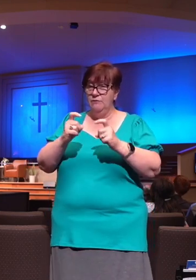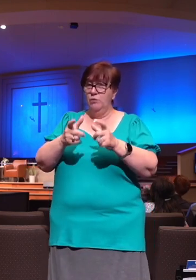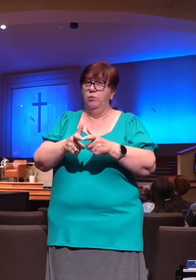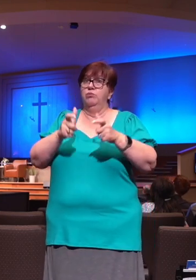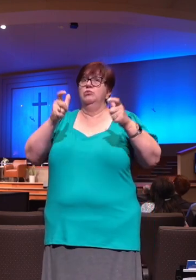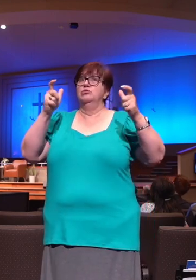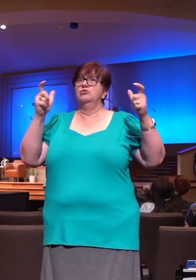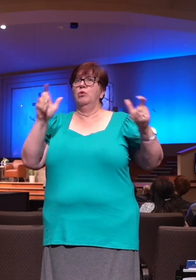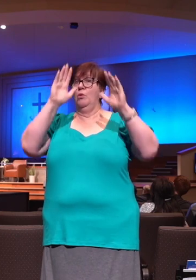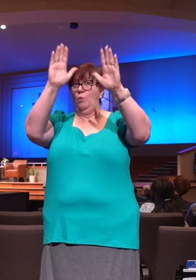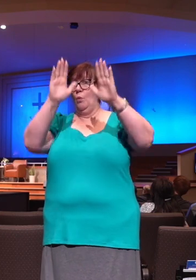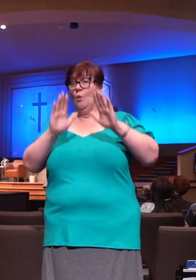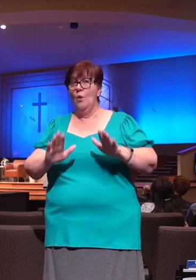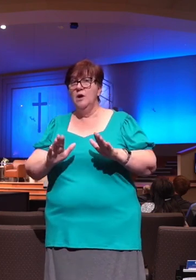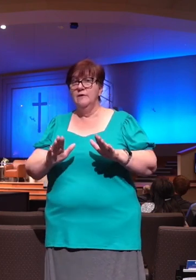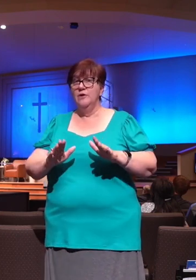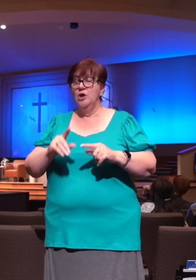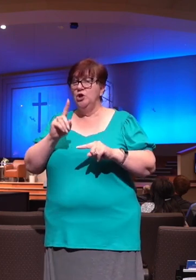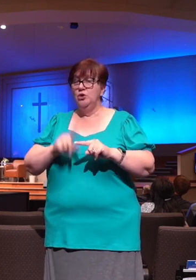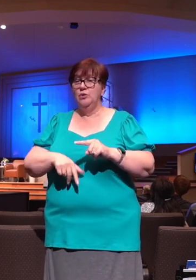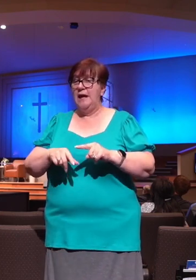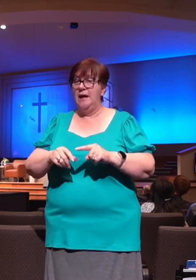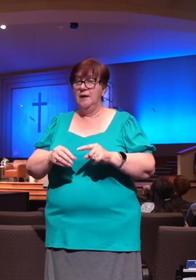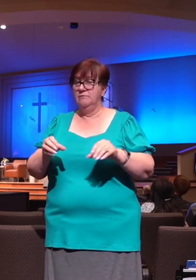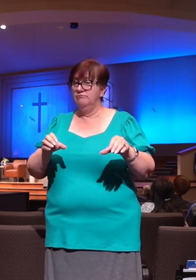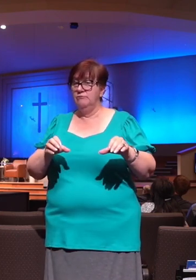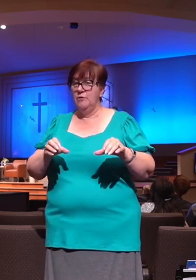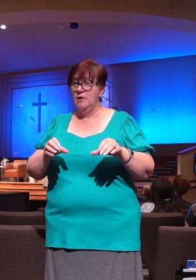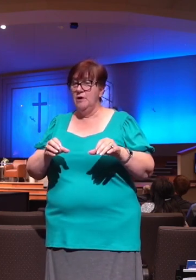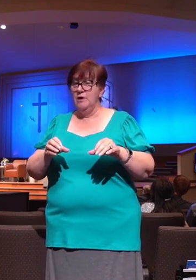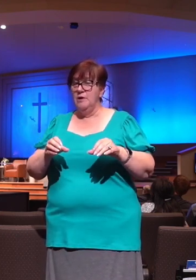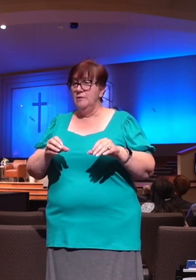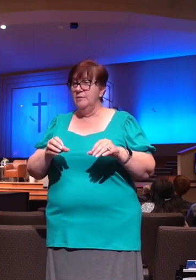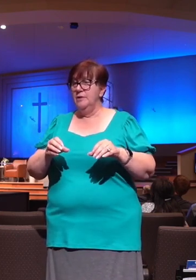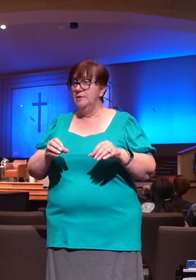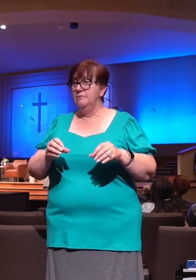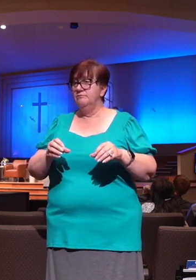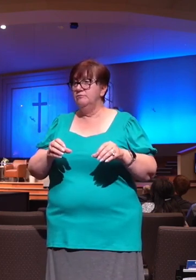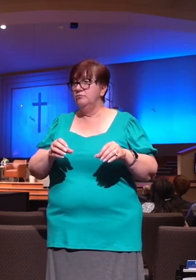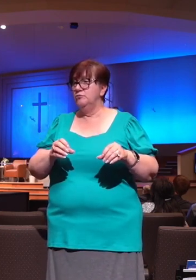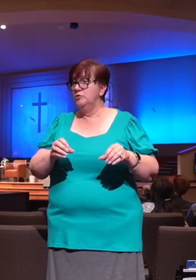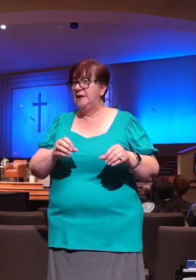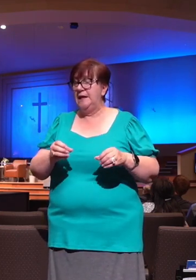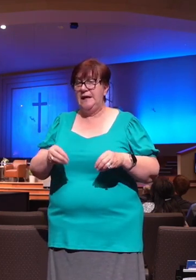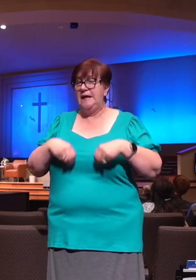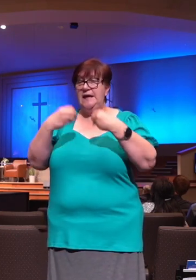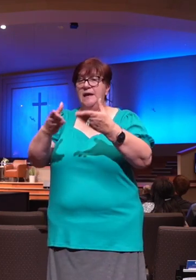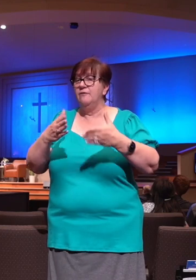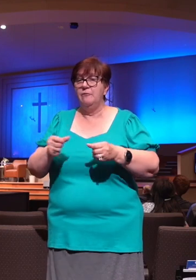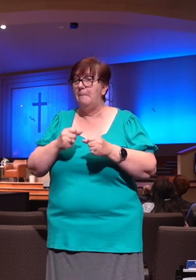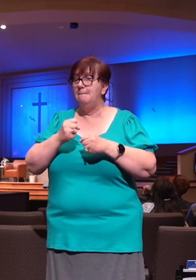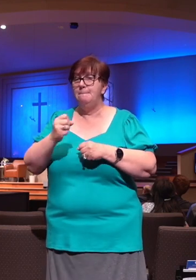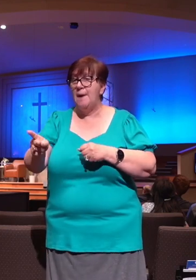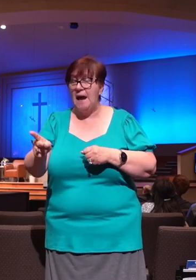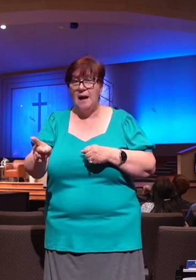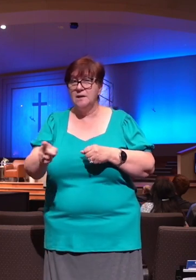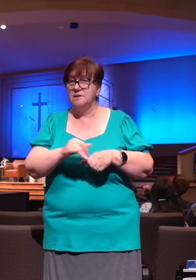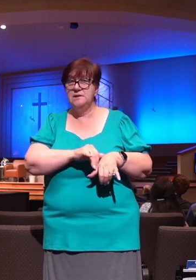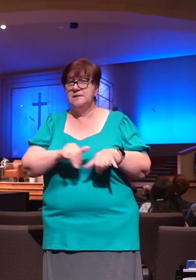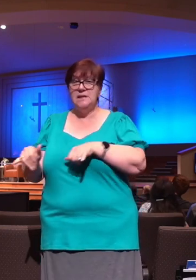There's a man named Jimmy, my wife told me about this account online. He goes around, I think we might have a picture of him, and he gives to people. He finds out